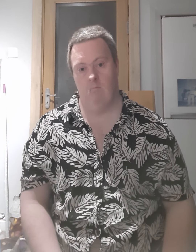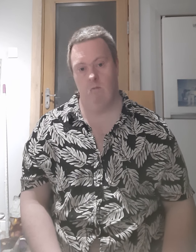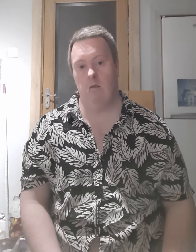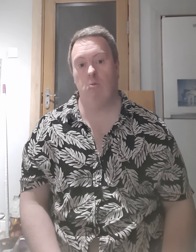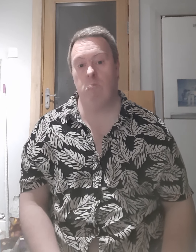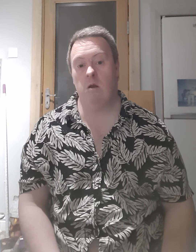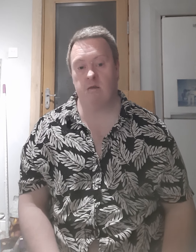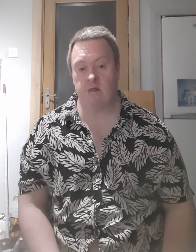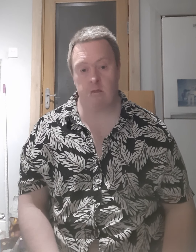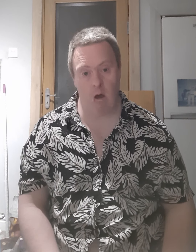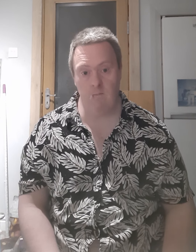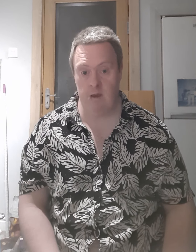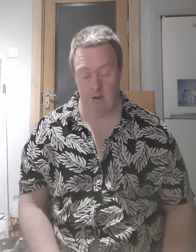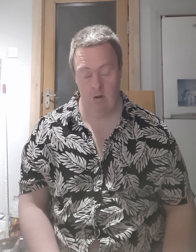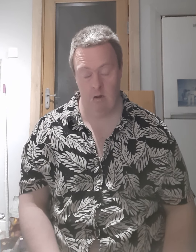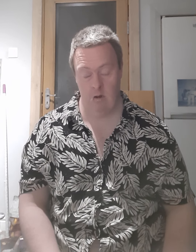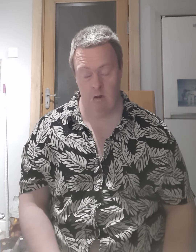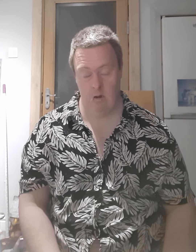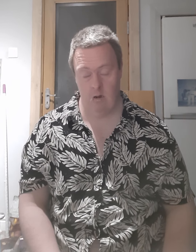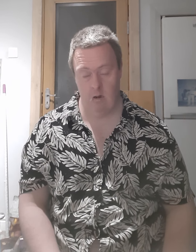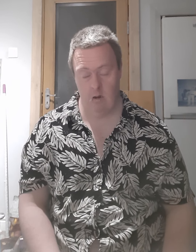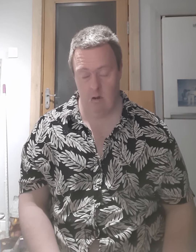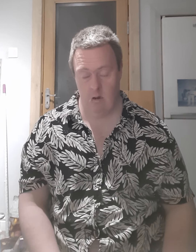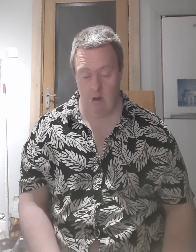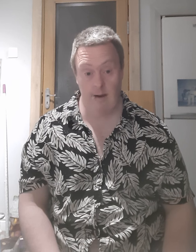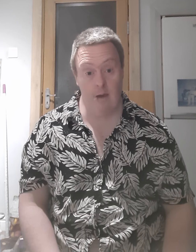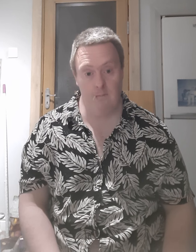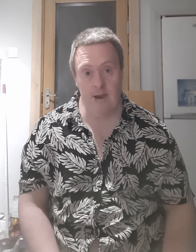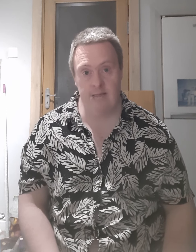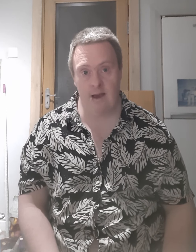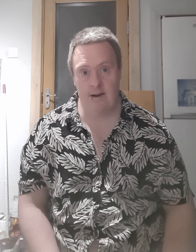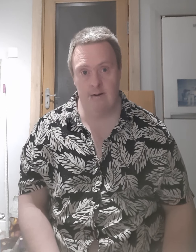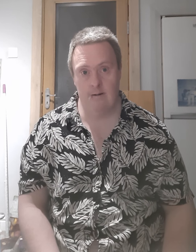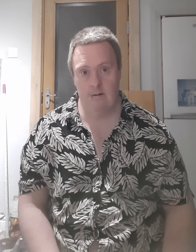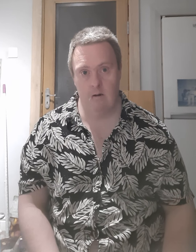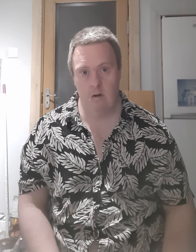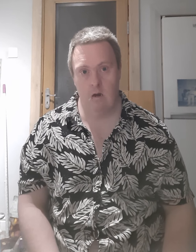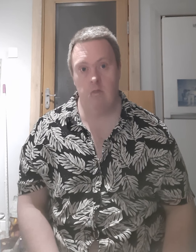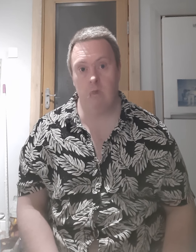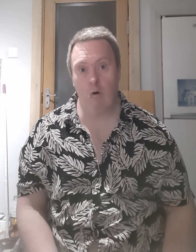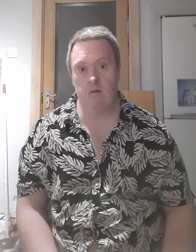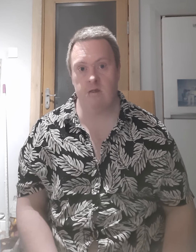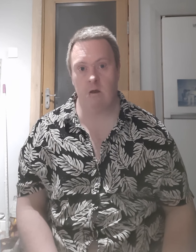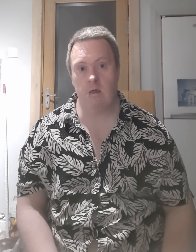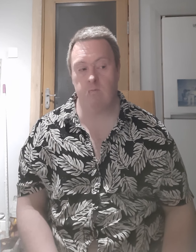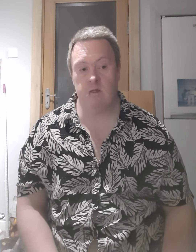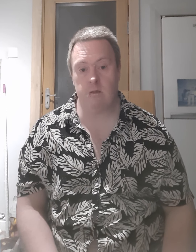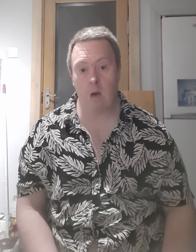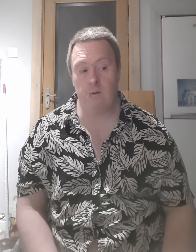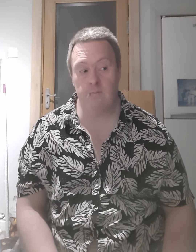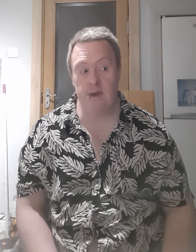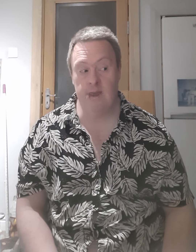you're not going to stop me and I mean that no one is going to be stopping me